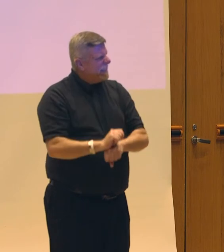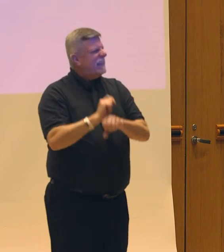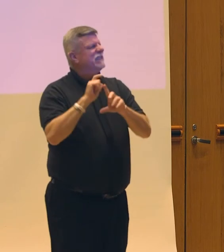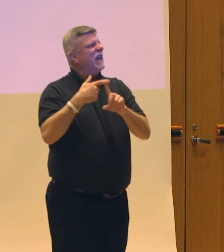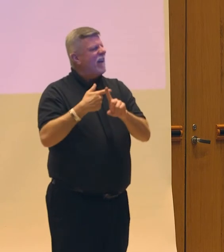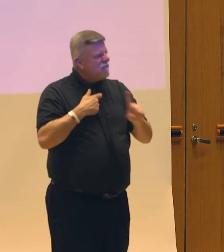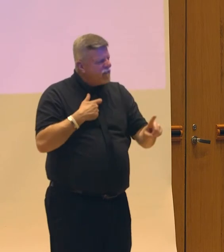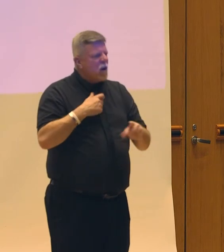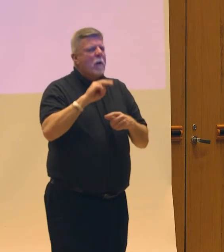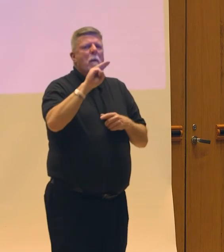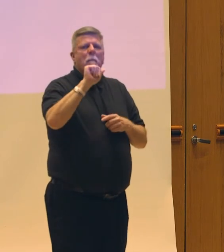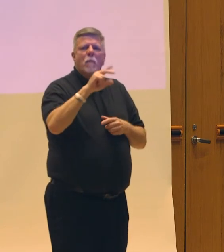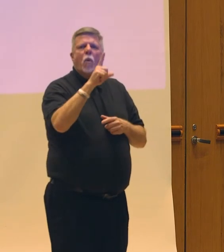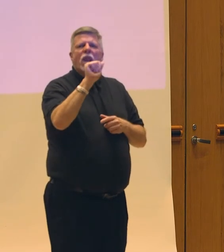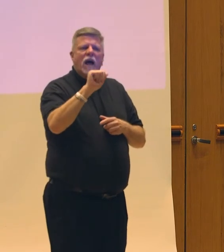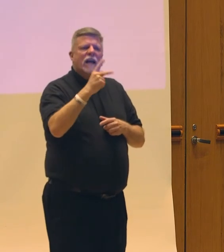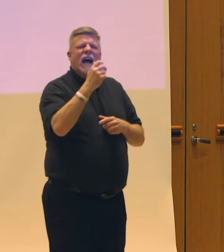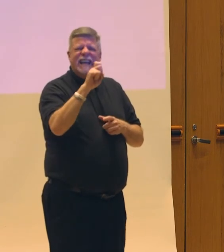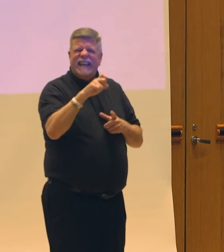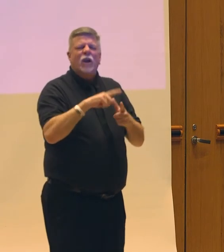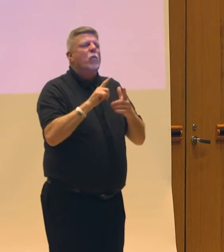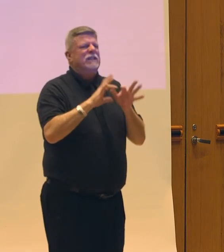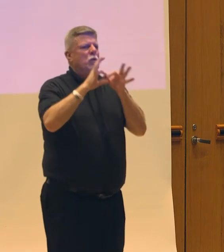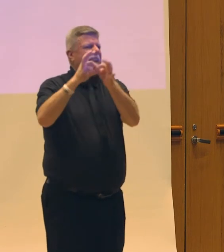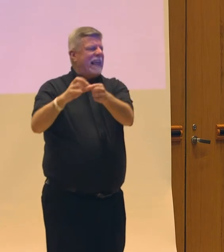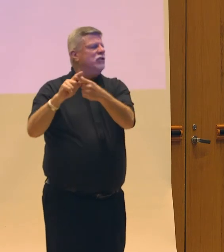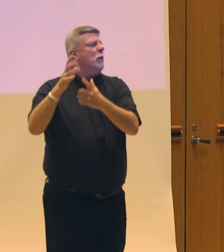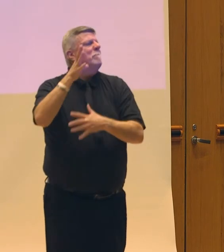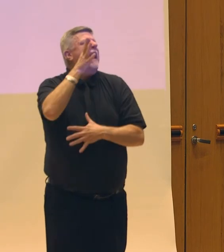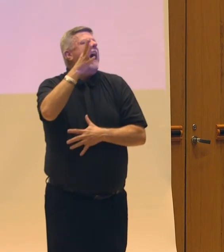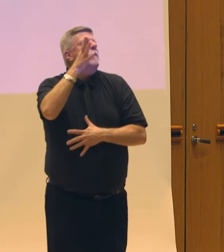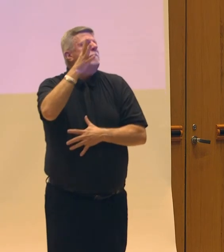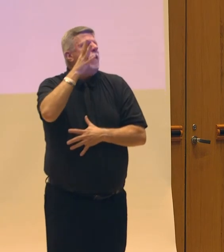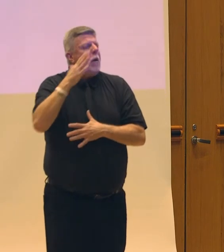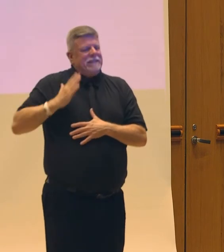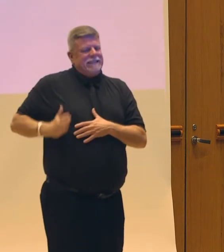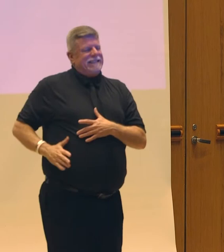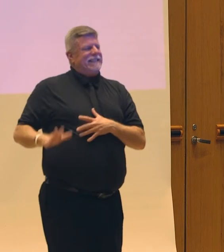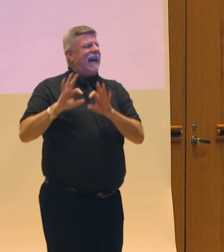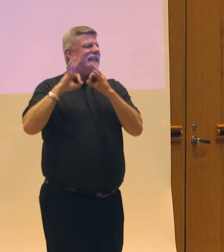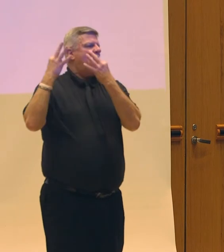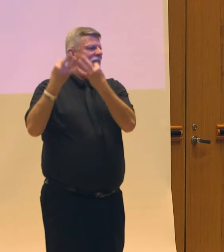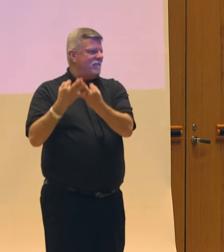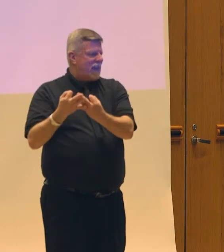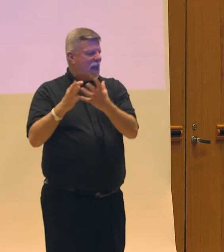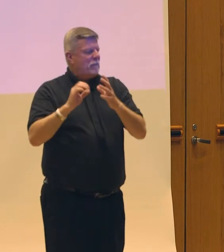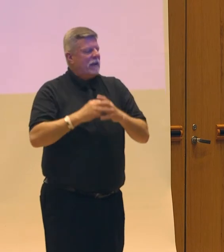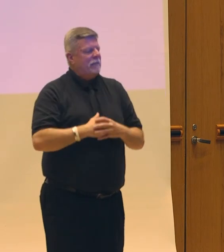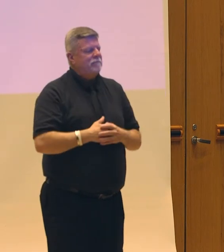Molokai, which is tied to my mom's side of the family, one of the eight main Hawaiian islands.